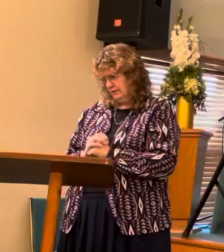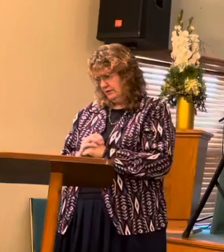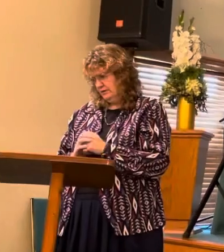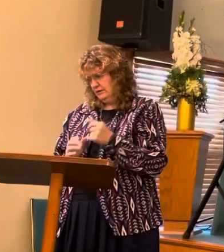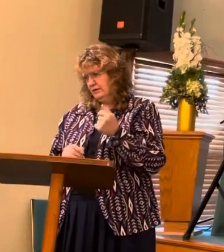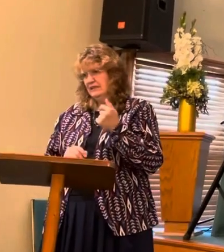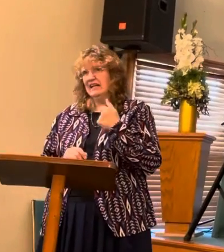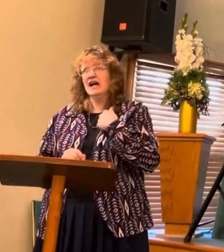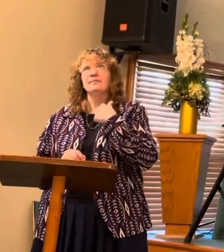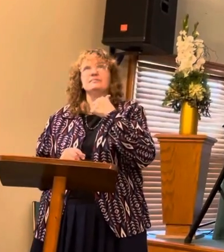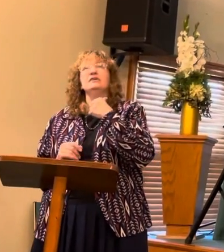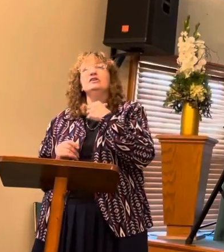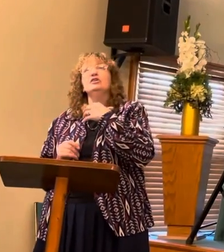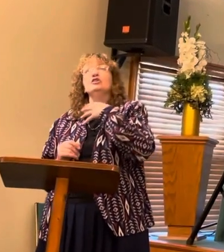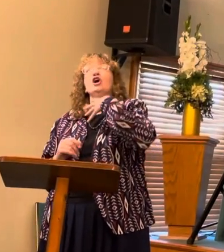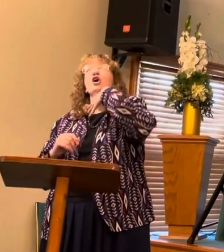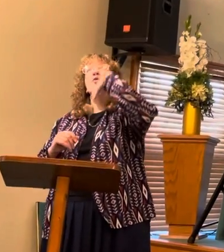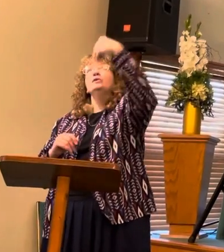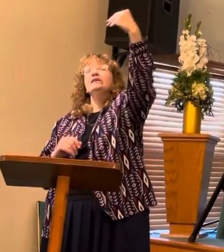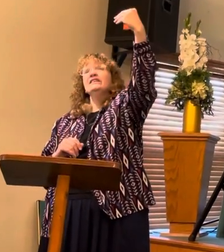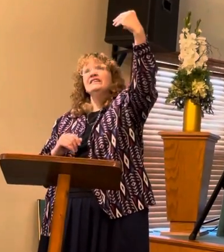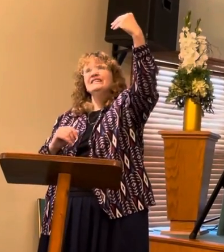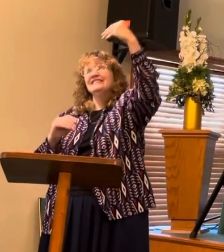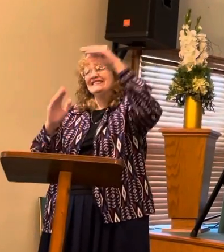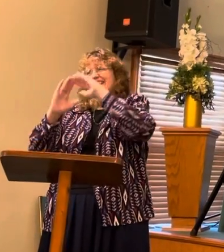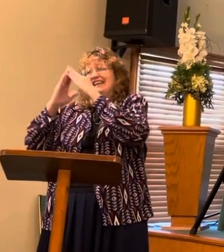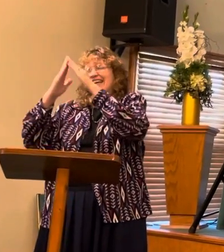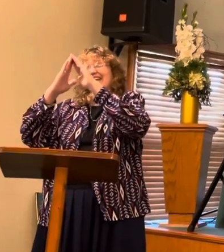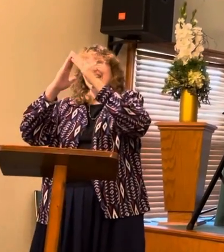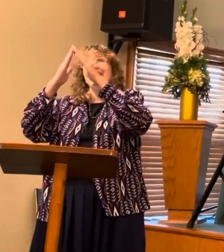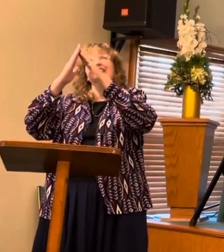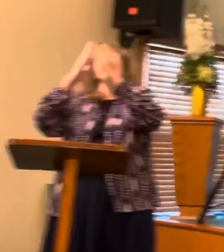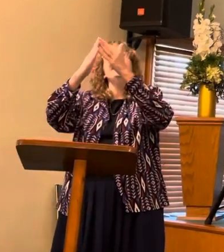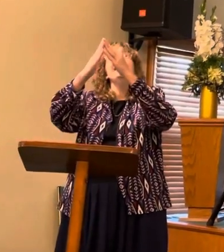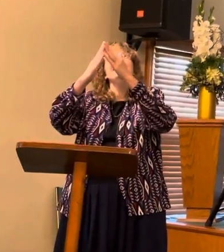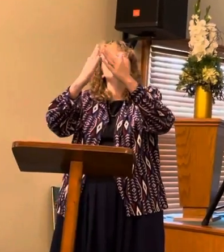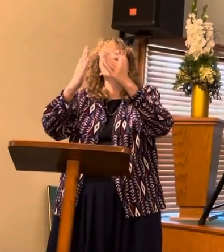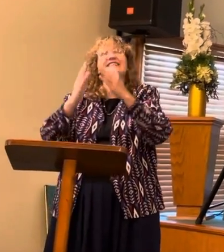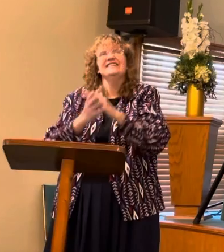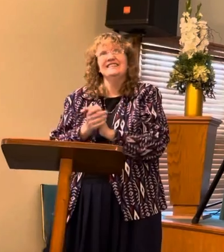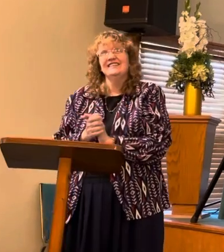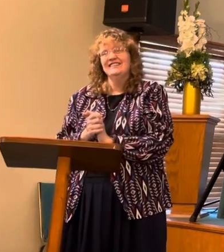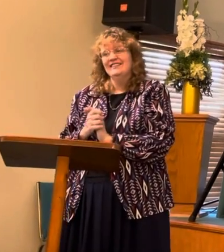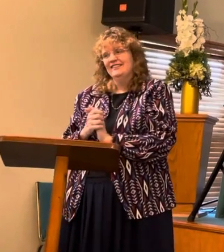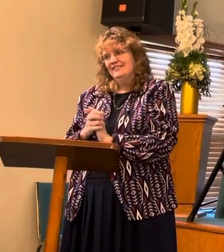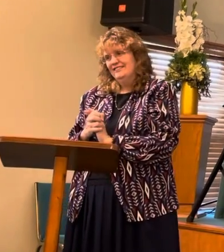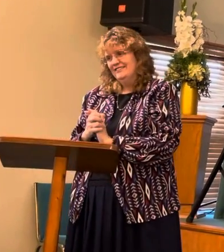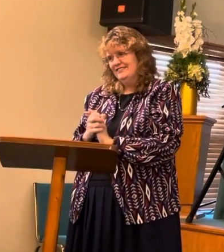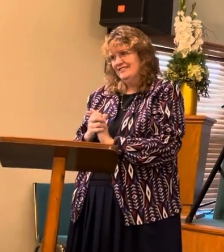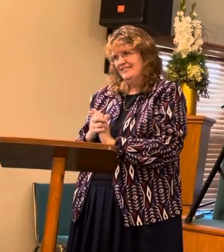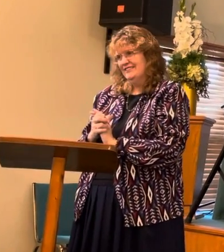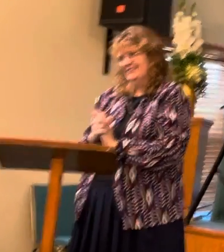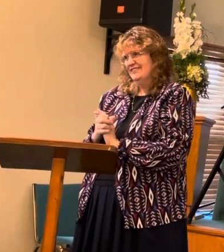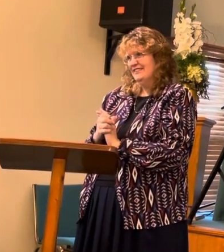I'm going to a city where